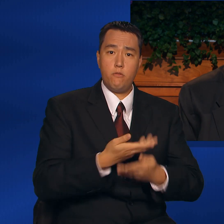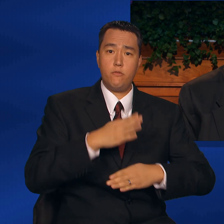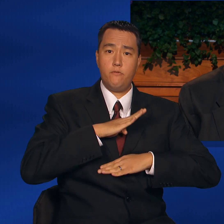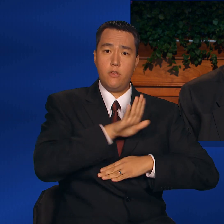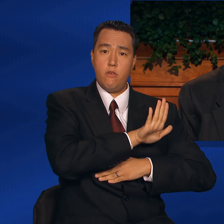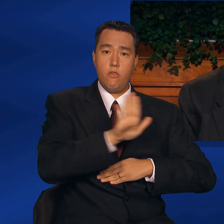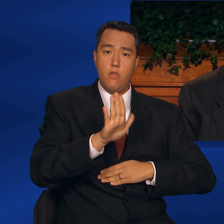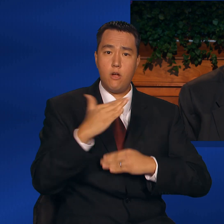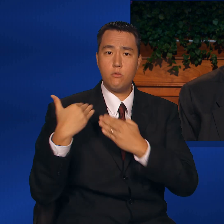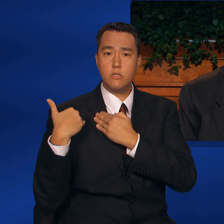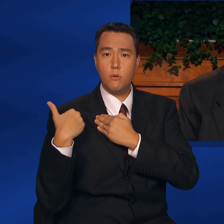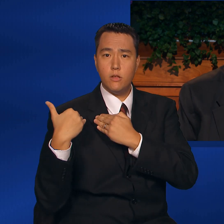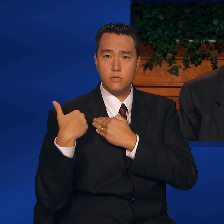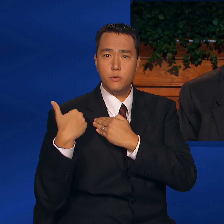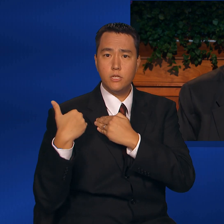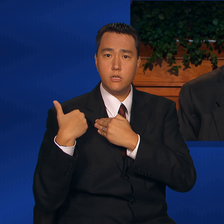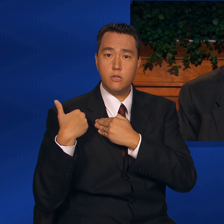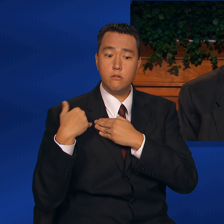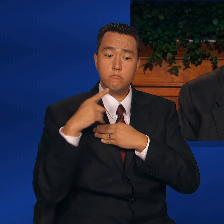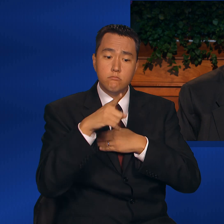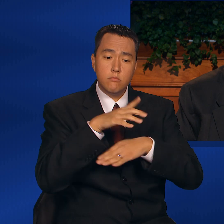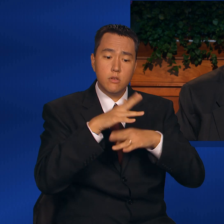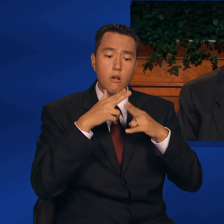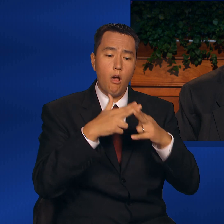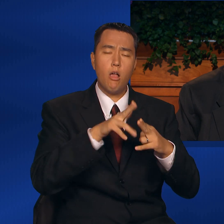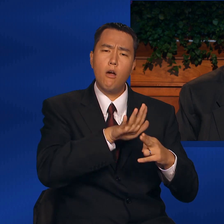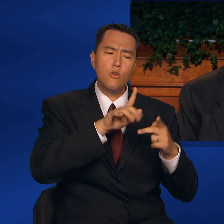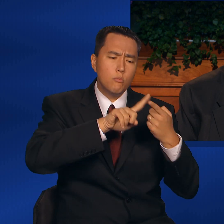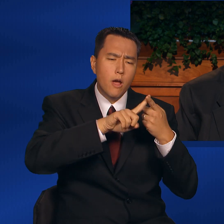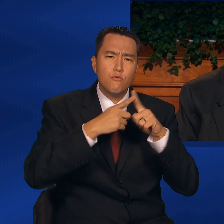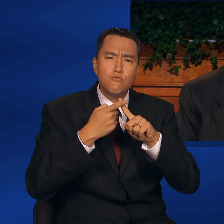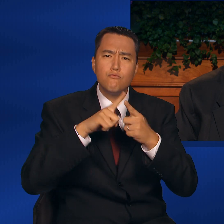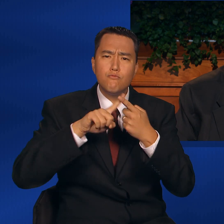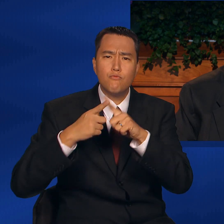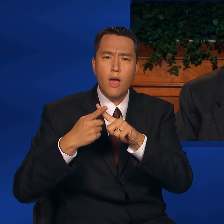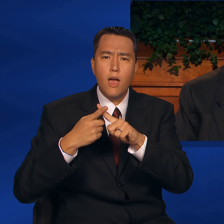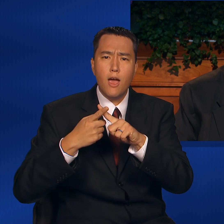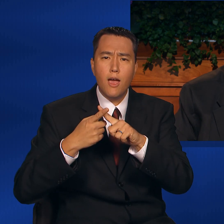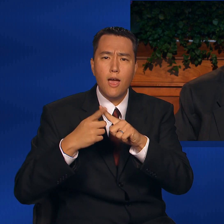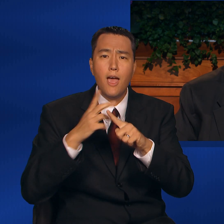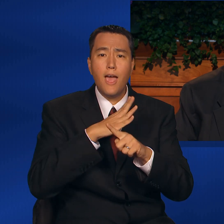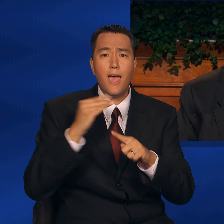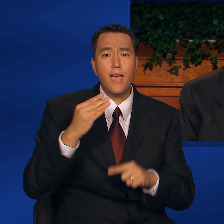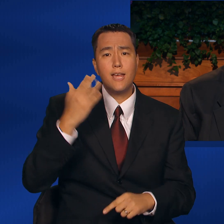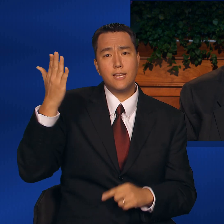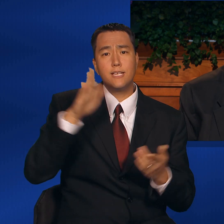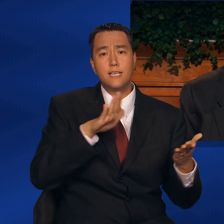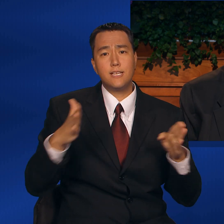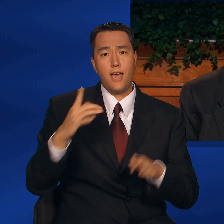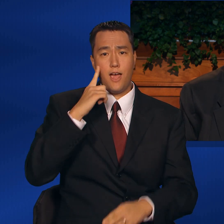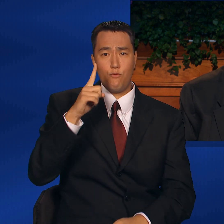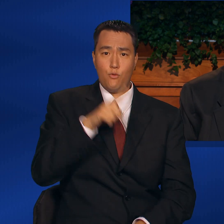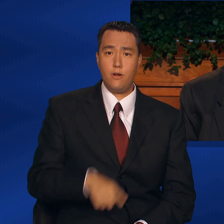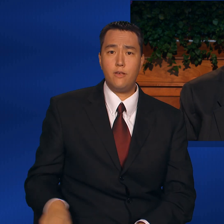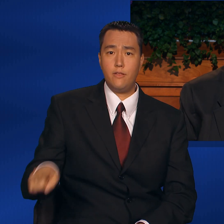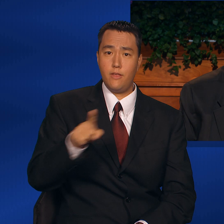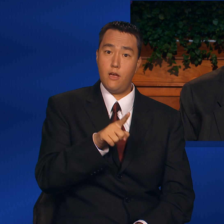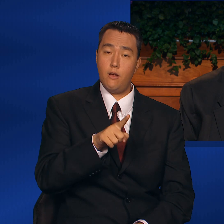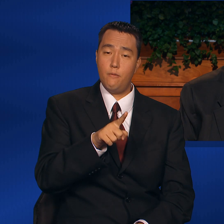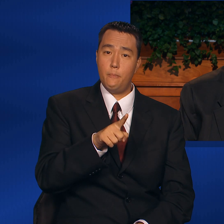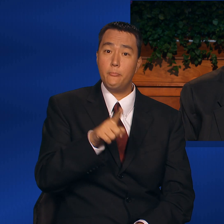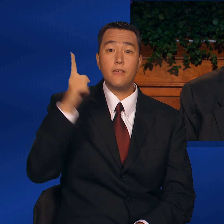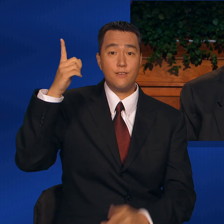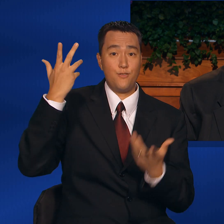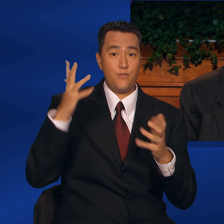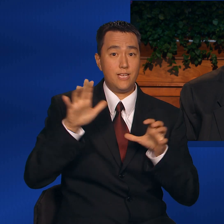responsibilities. He called them His friends and laid down His life for them. And He has